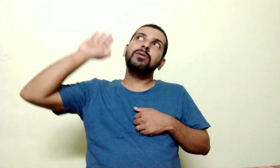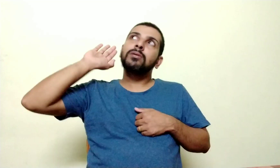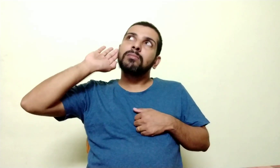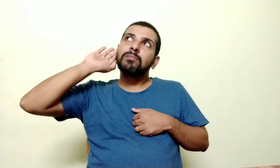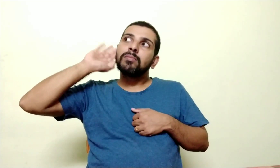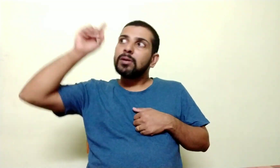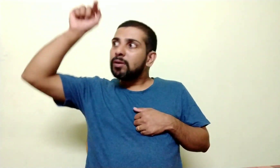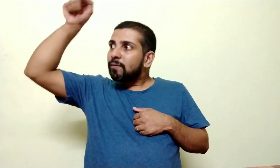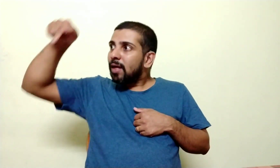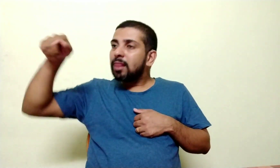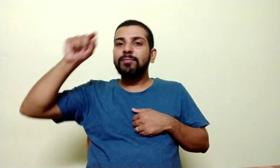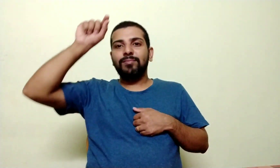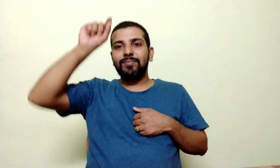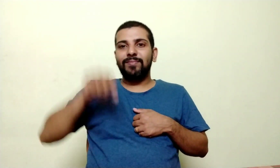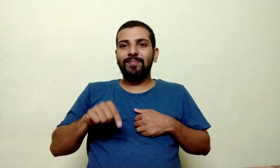Can't you see